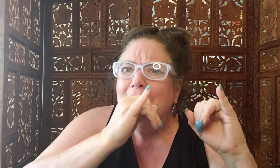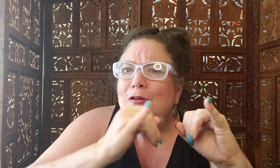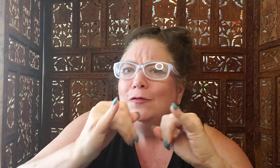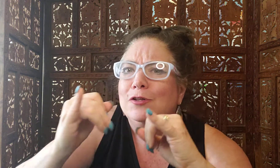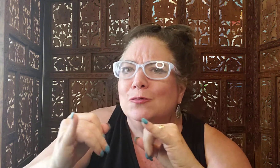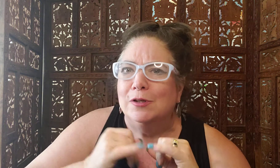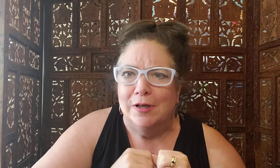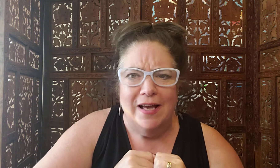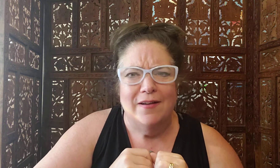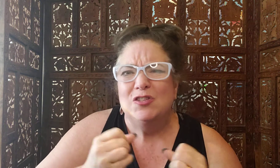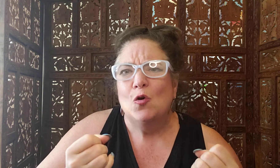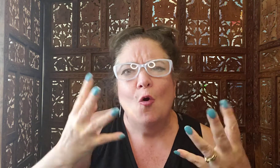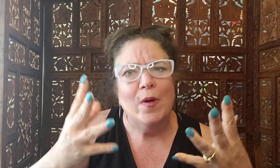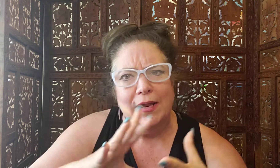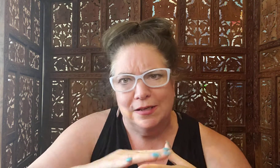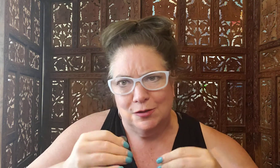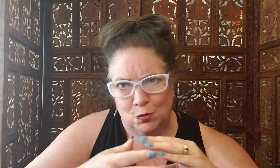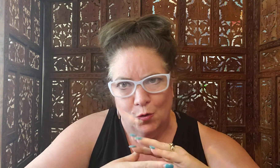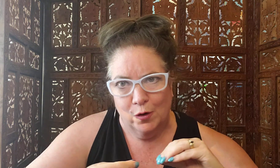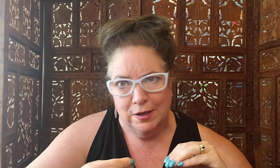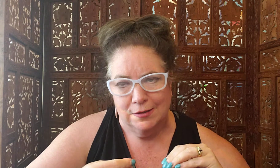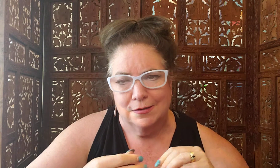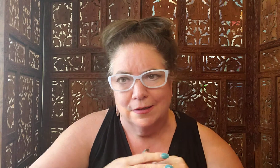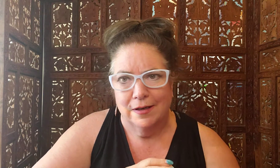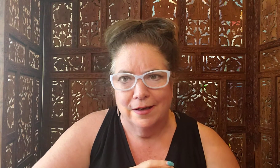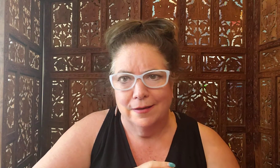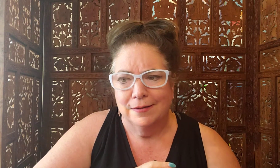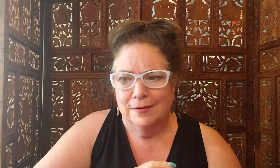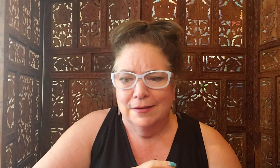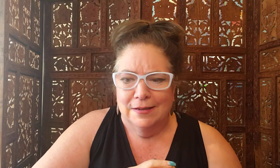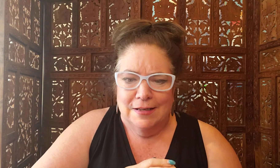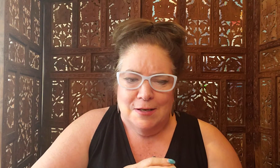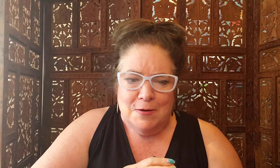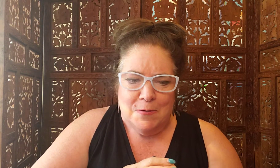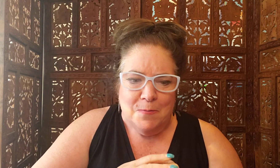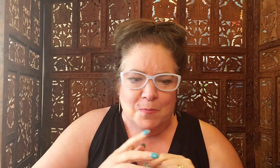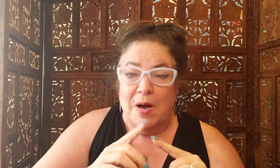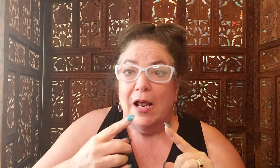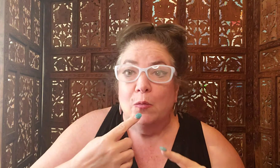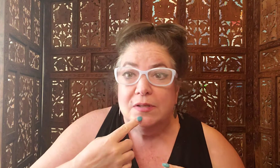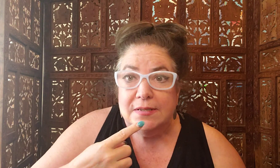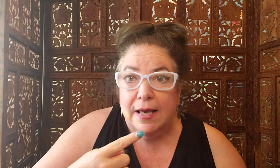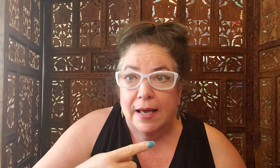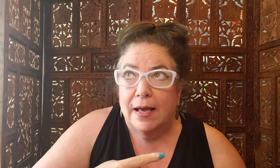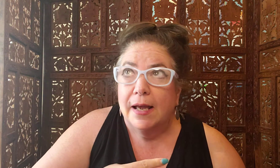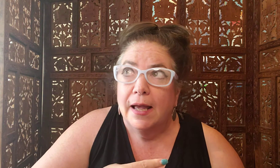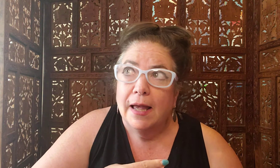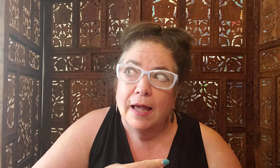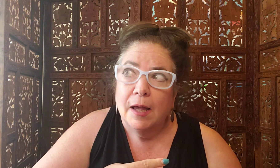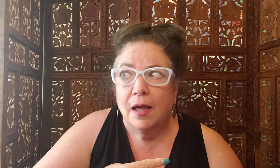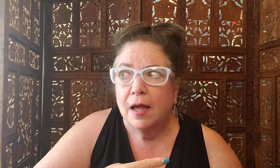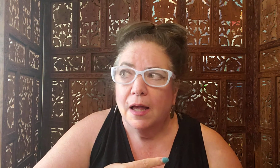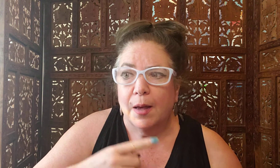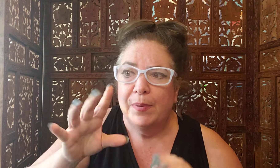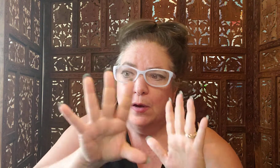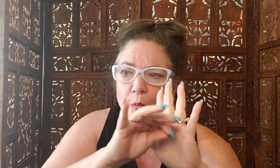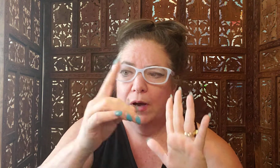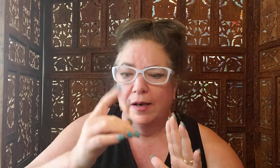individual, I have so many stories, uh, but I would say I'll pick one.